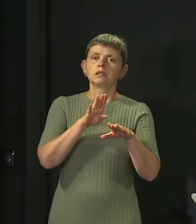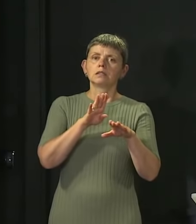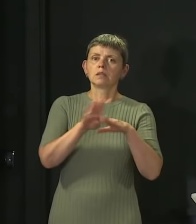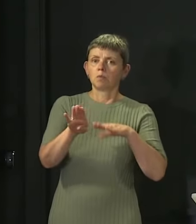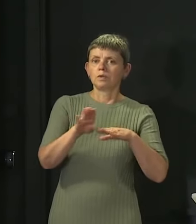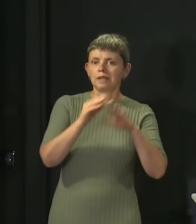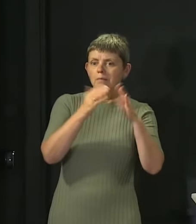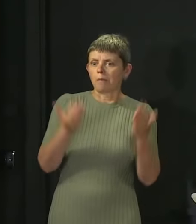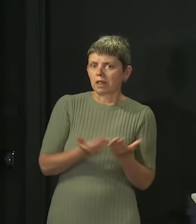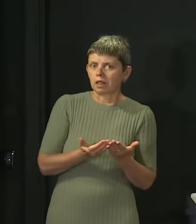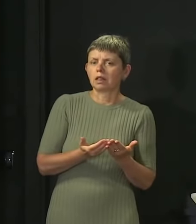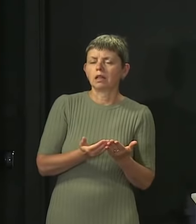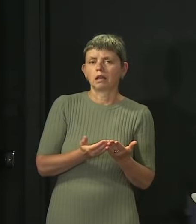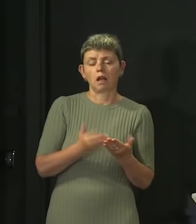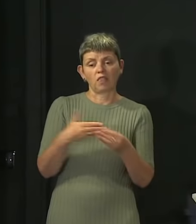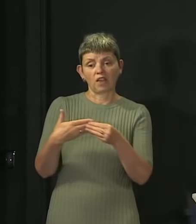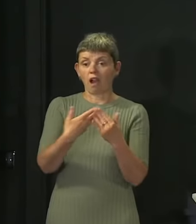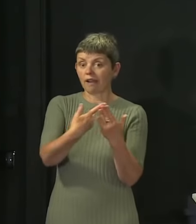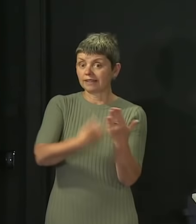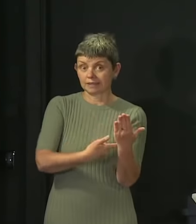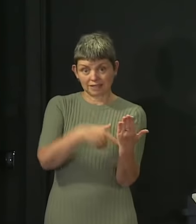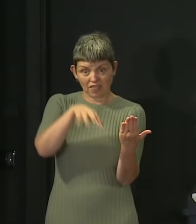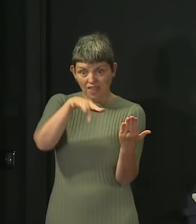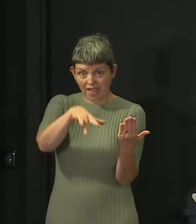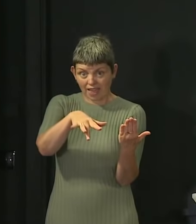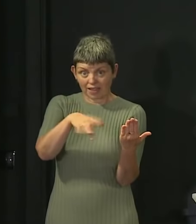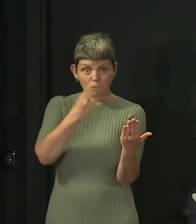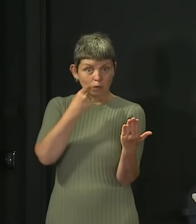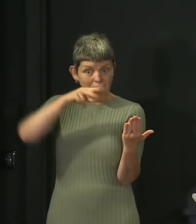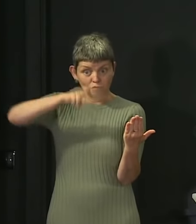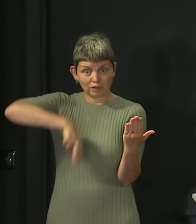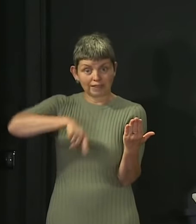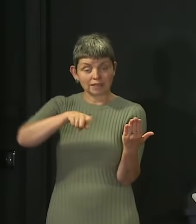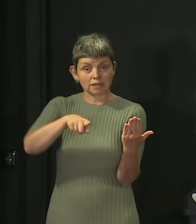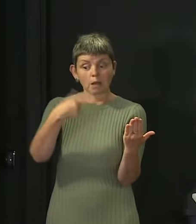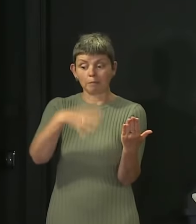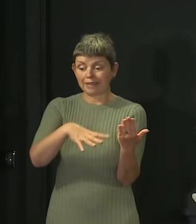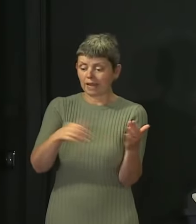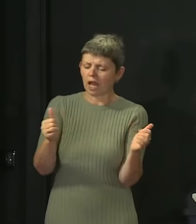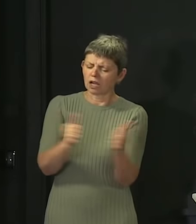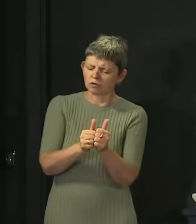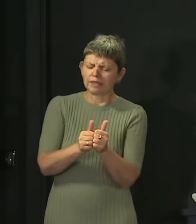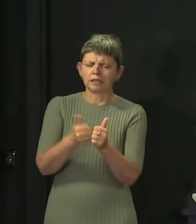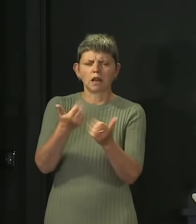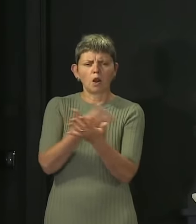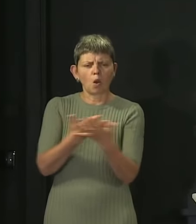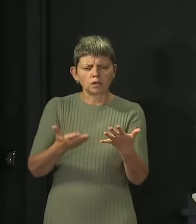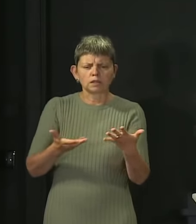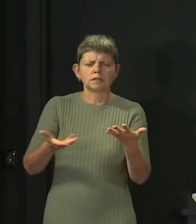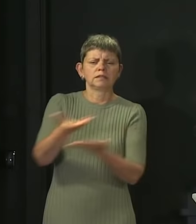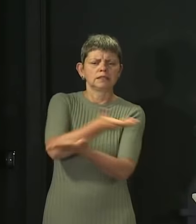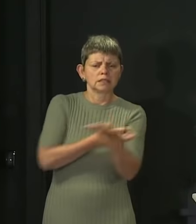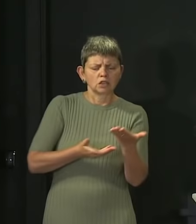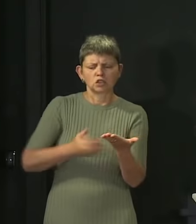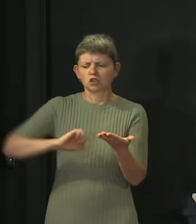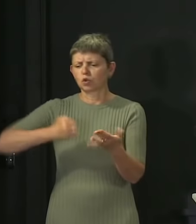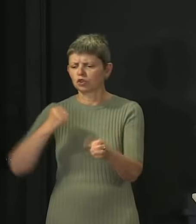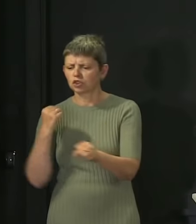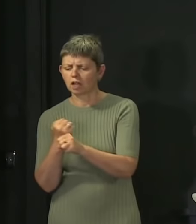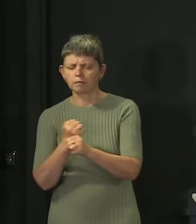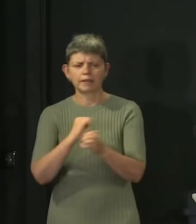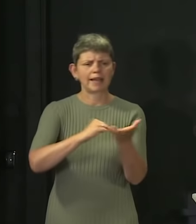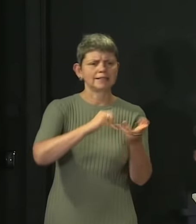there and anybody can go and see what the guidance is that was agreed after a lot of work between the Scottish Government, the